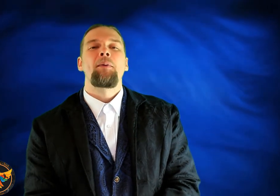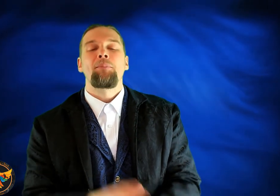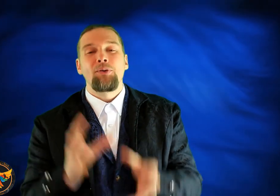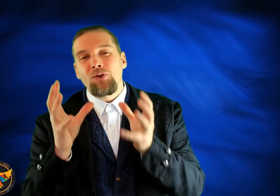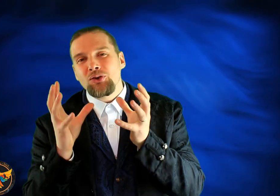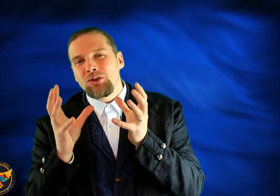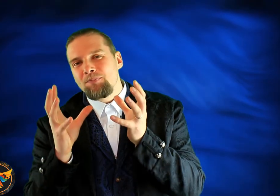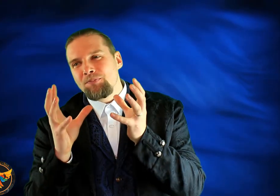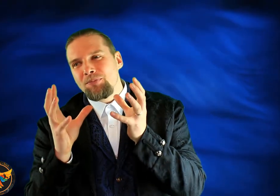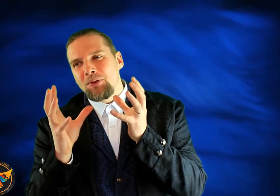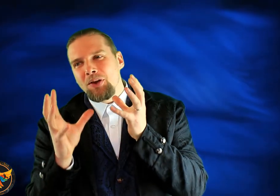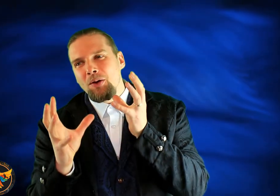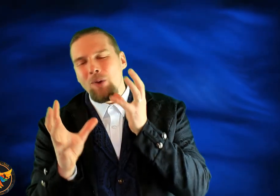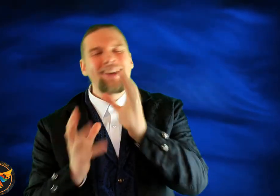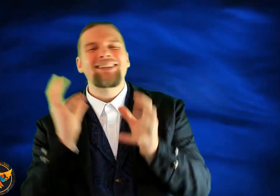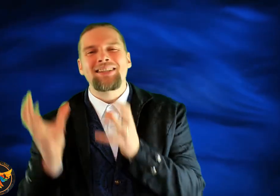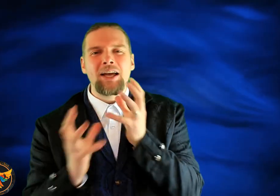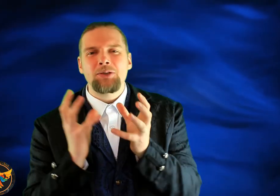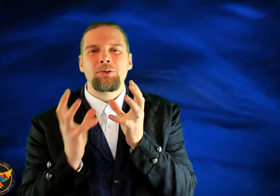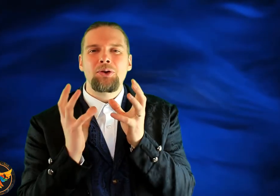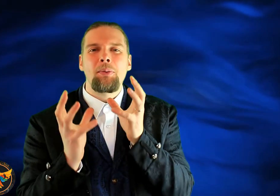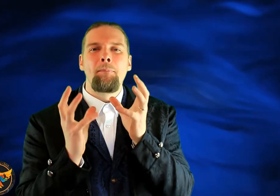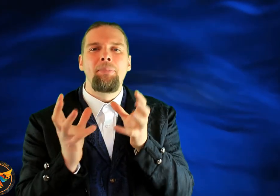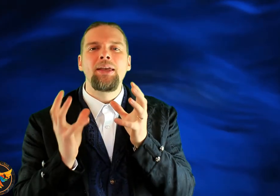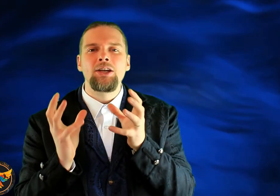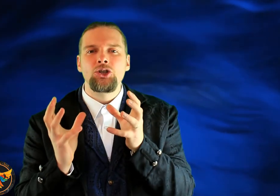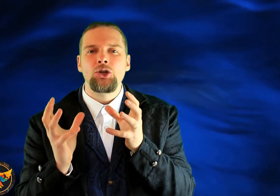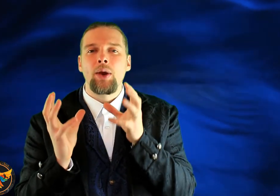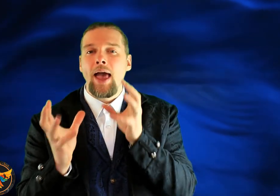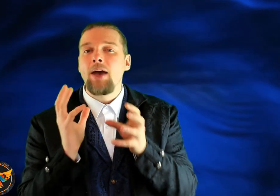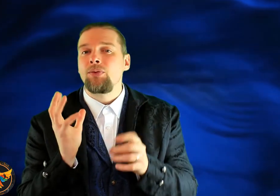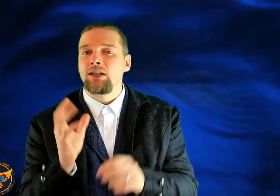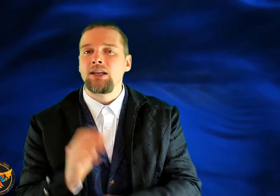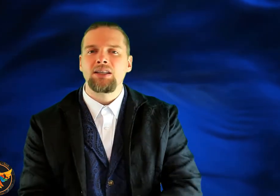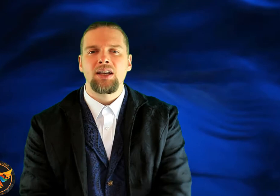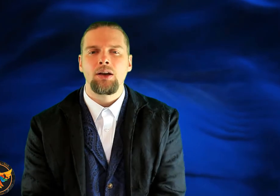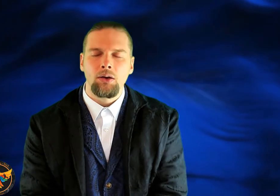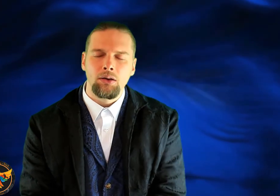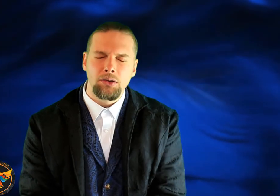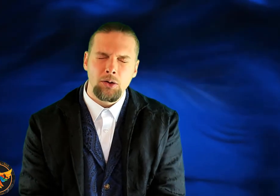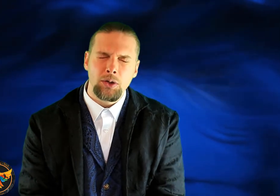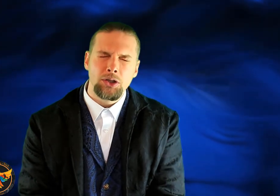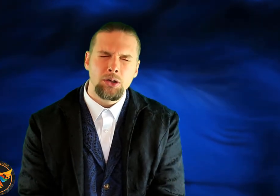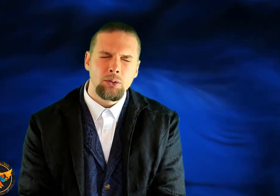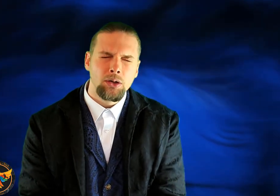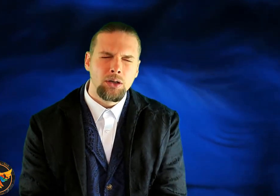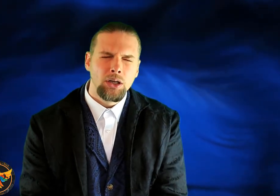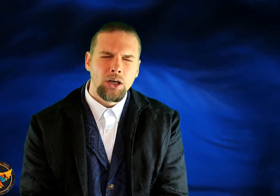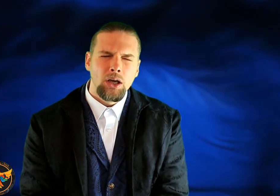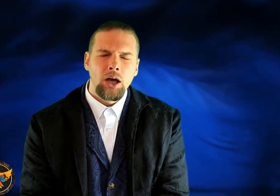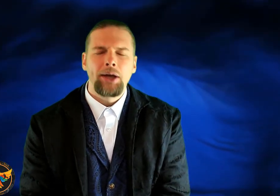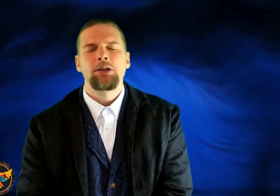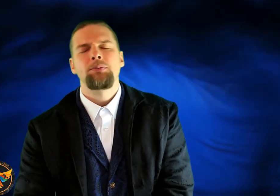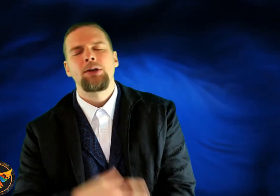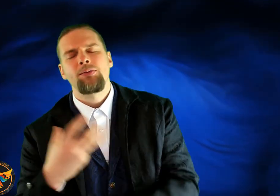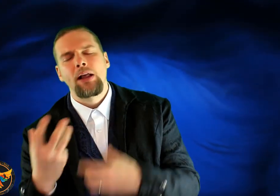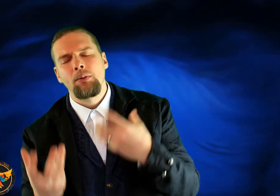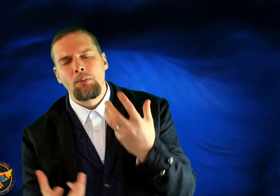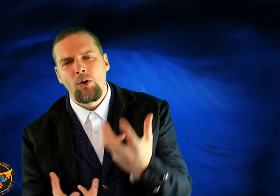But, folks, when it starts to become a big issue in every day, you're saying, oh, no, it's you. And it's being developed with more